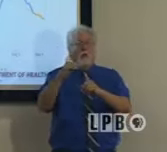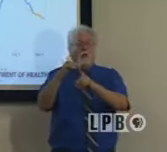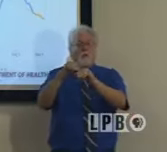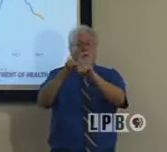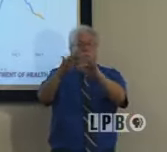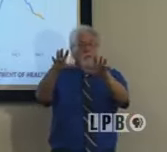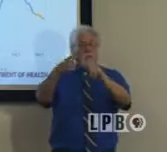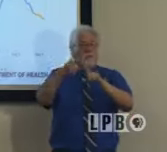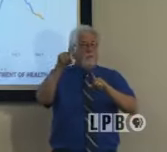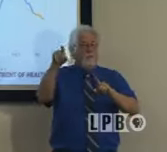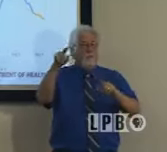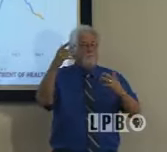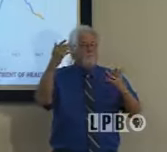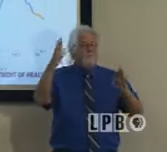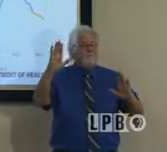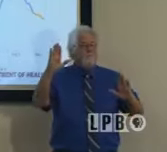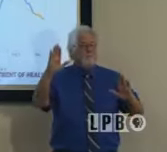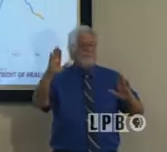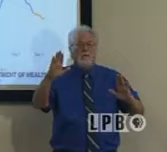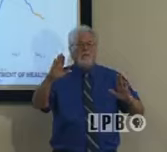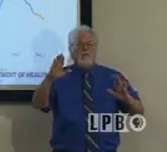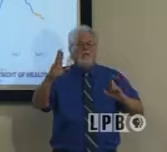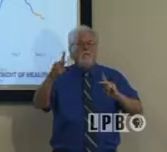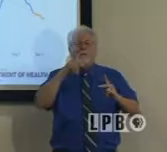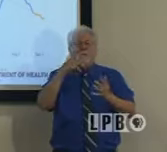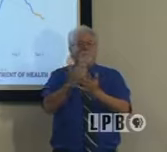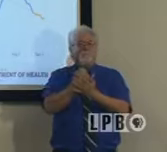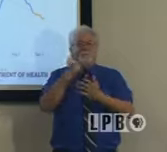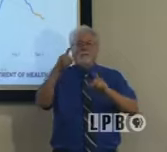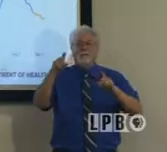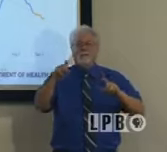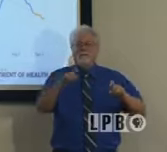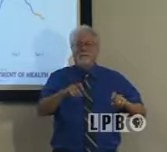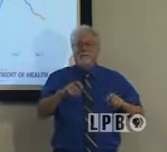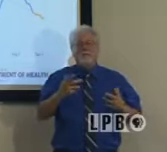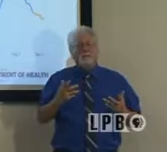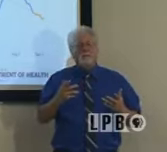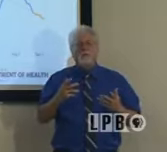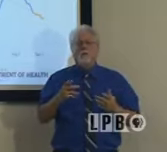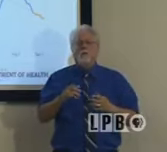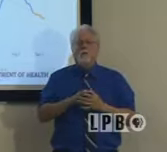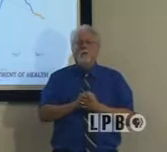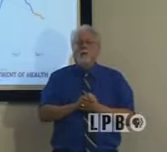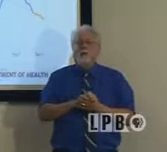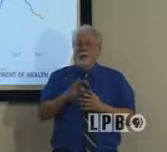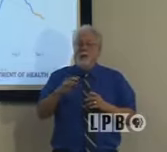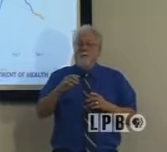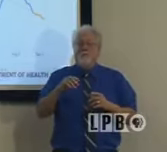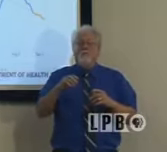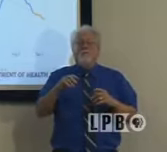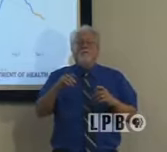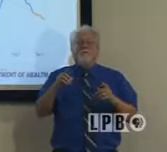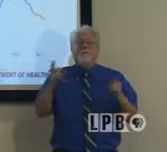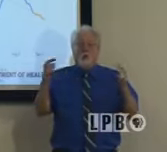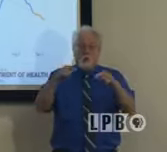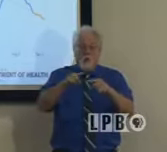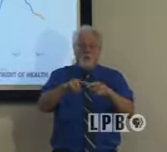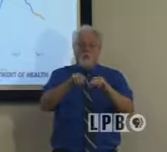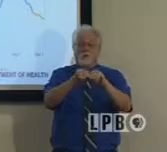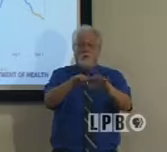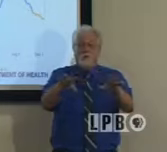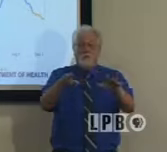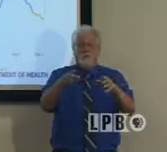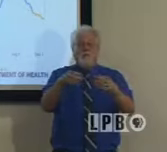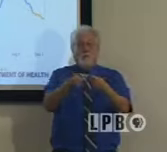happened, and we just aren't catching it because we're not seeing people take advantage of the testing. So again, I would just emphasize if you're going to a point of distribution, if you're in